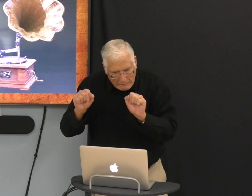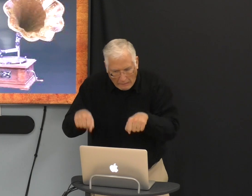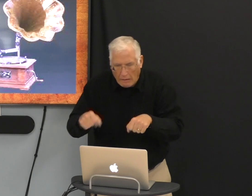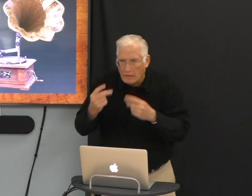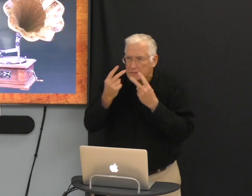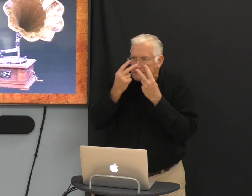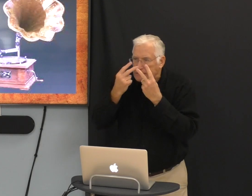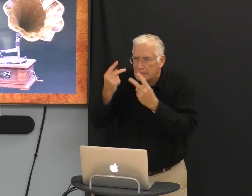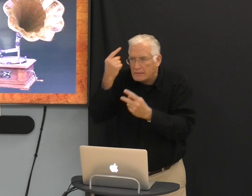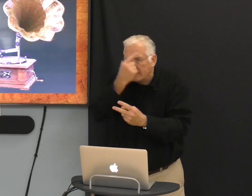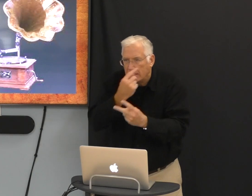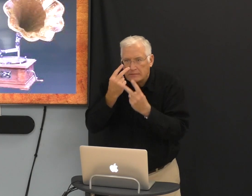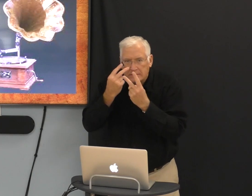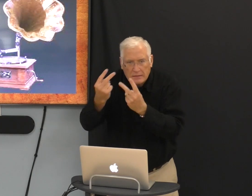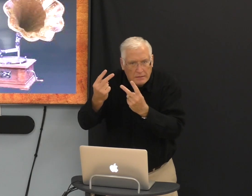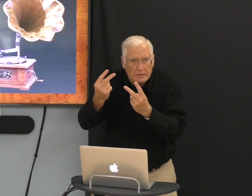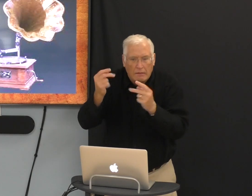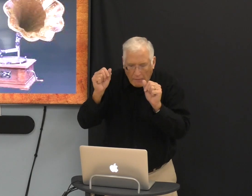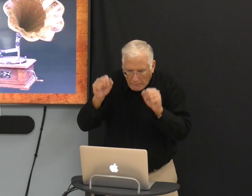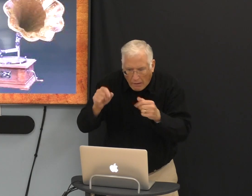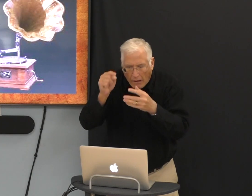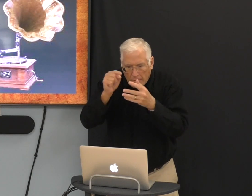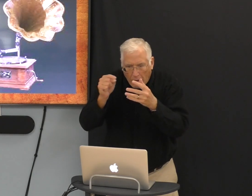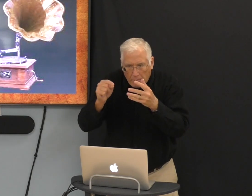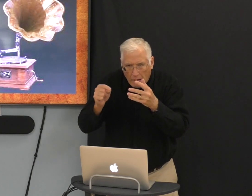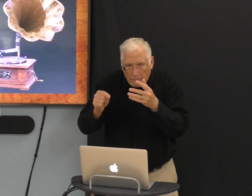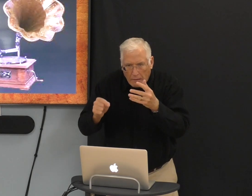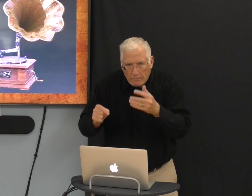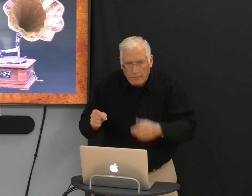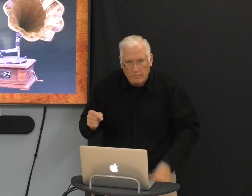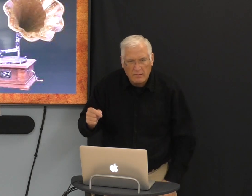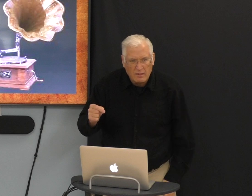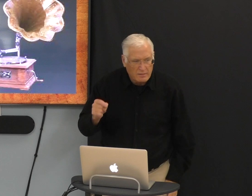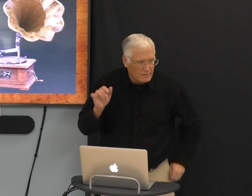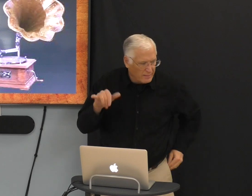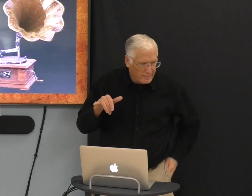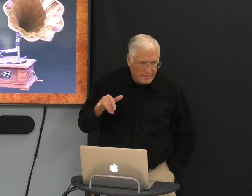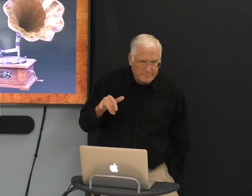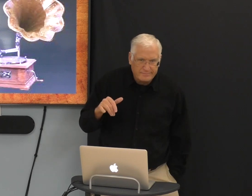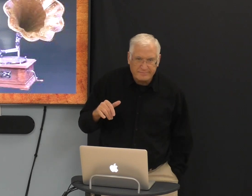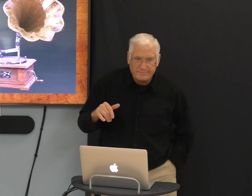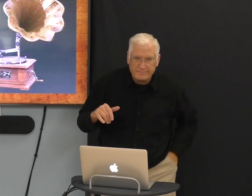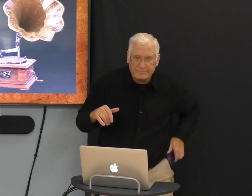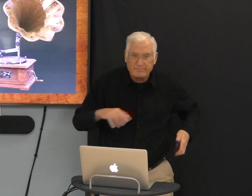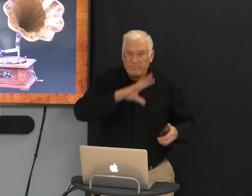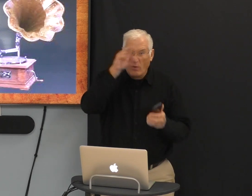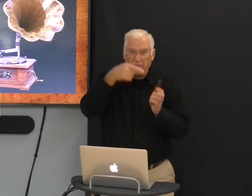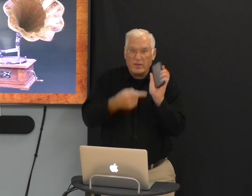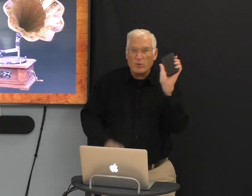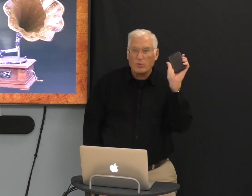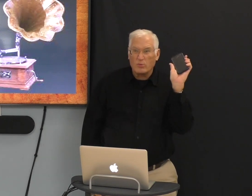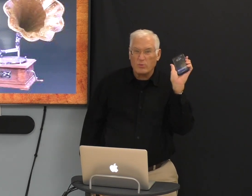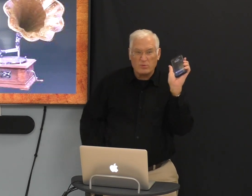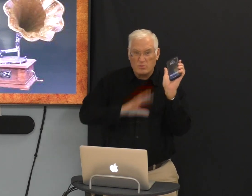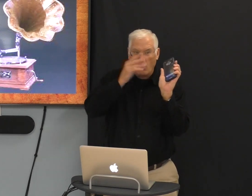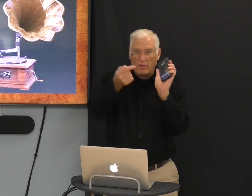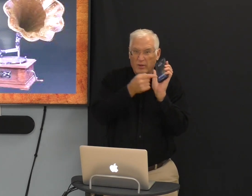could make connections with people from one end of the country to the next. All the different things that has come to